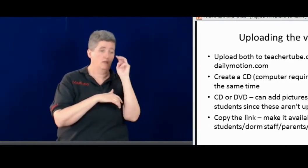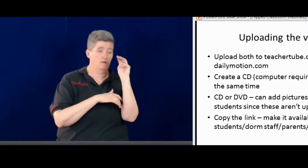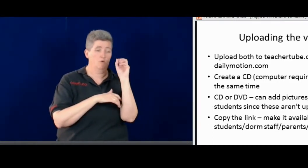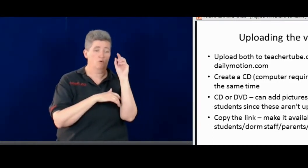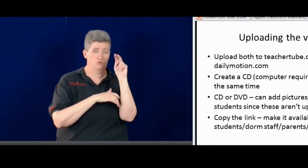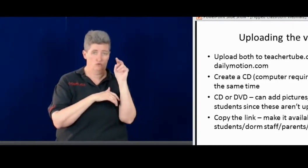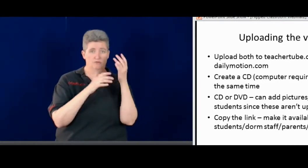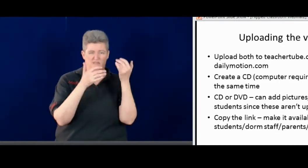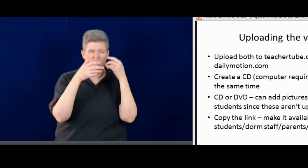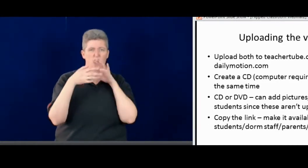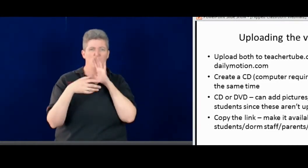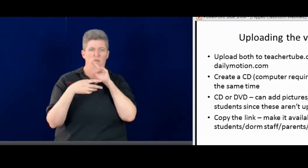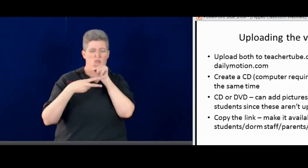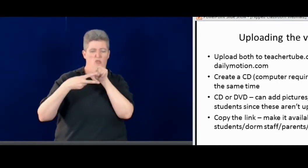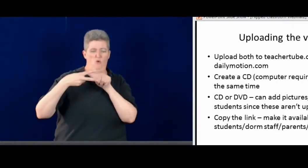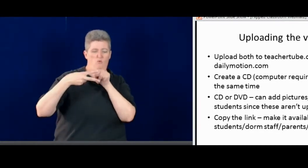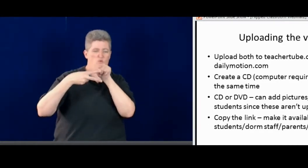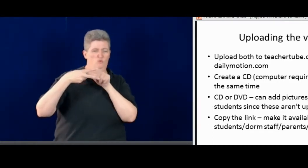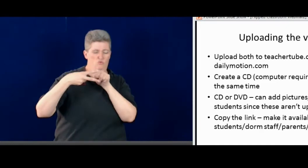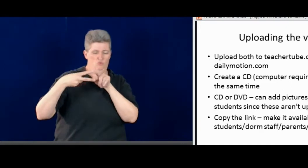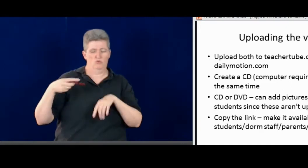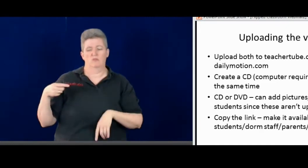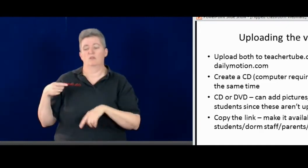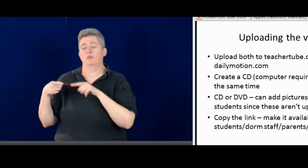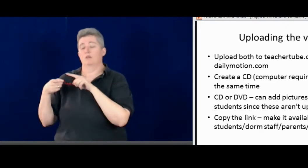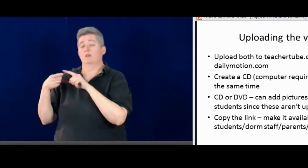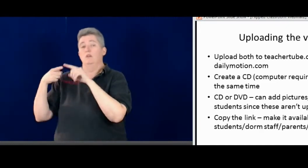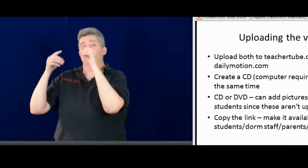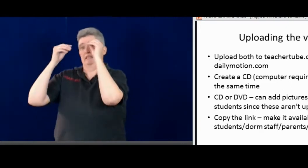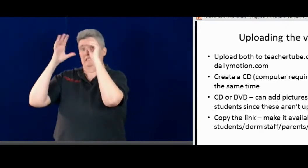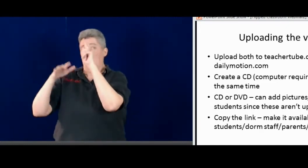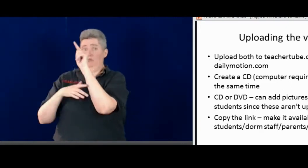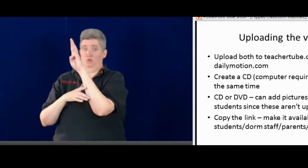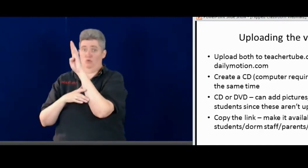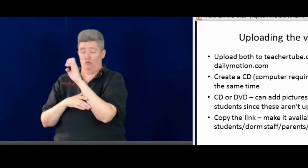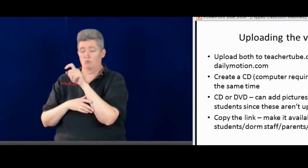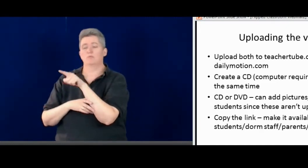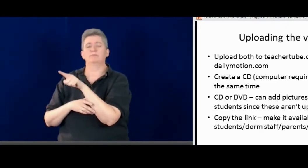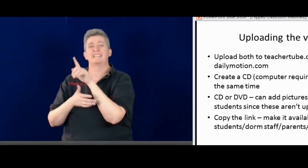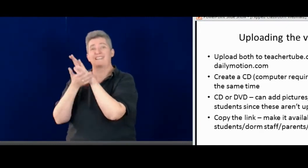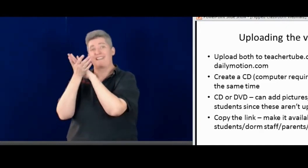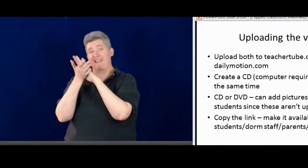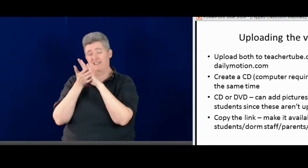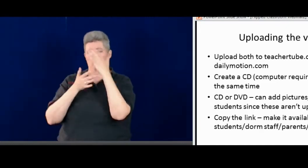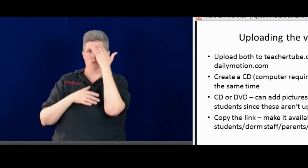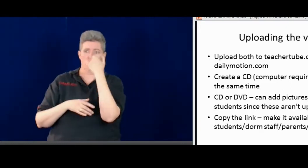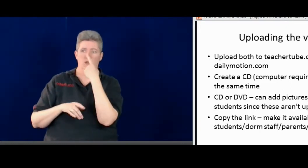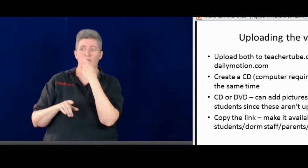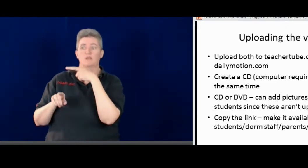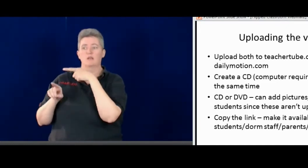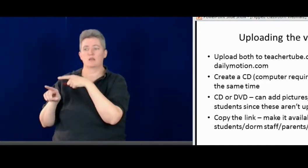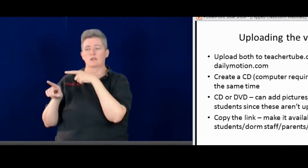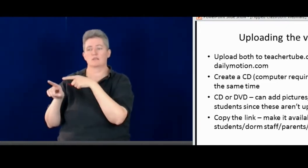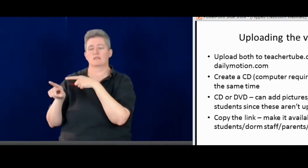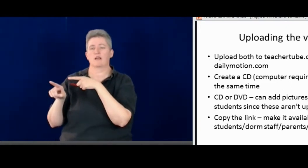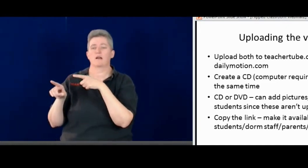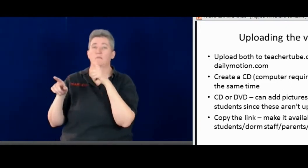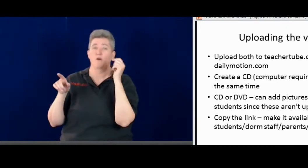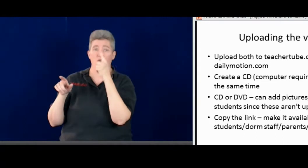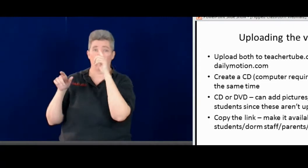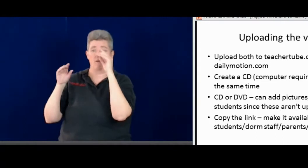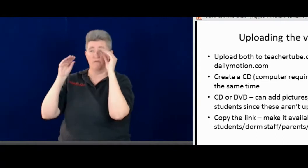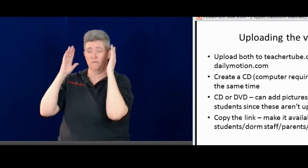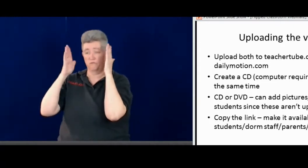.com and also Dailymotion. I just talked about those two. So TeacherTube, that's nice.